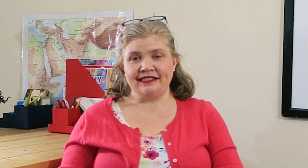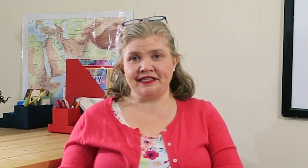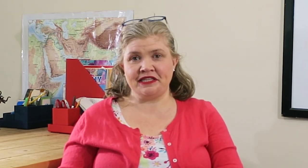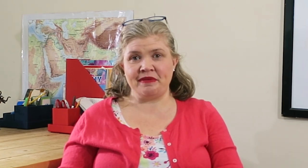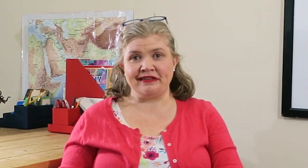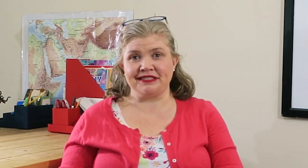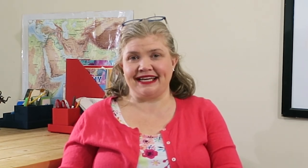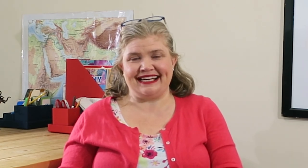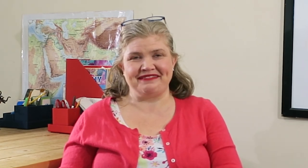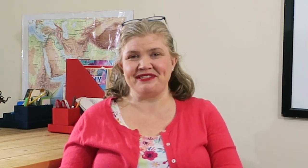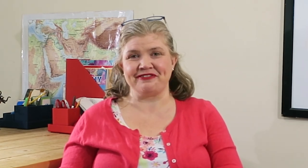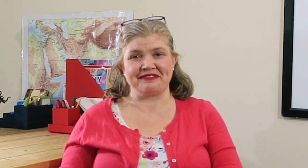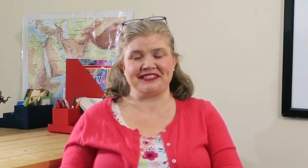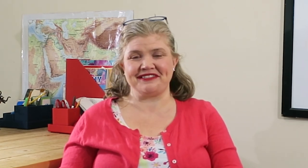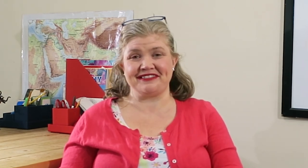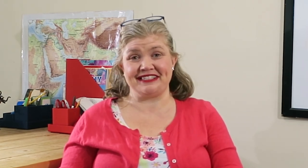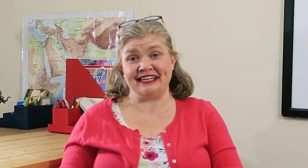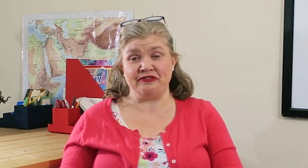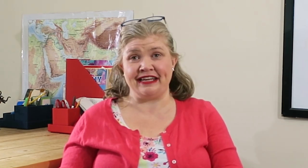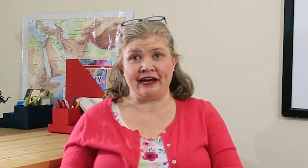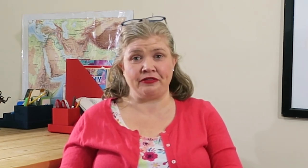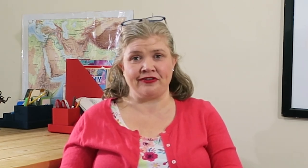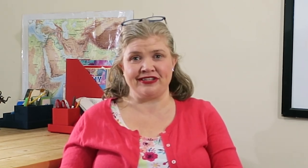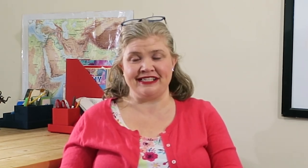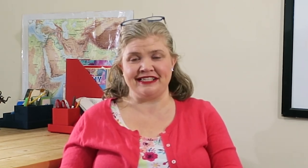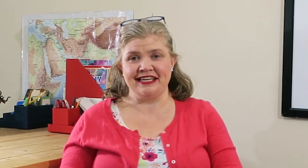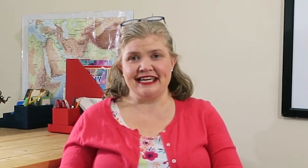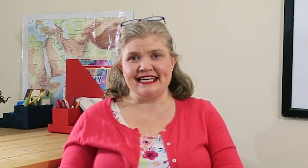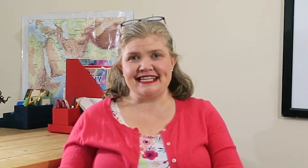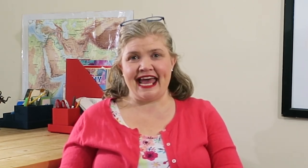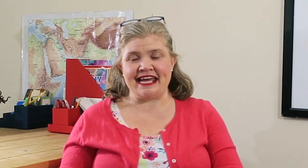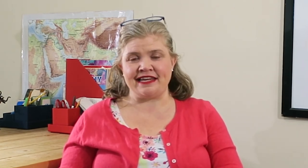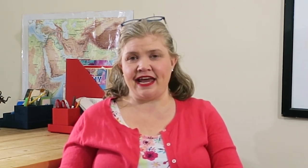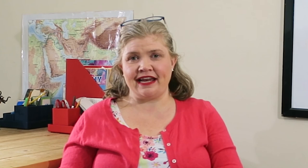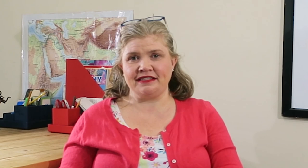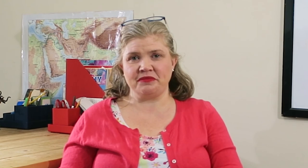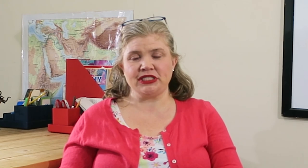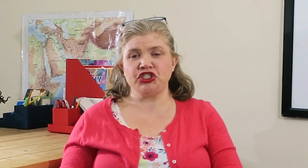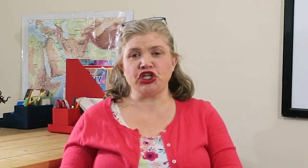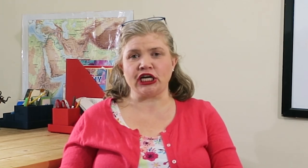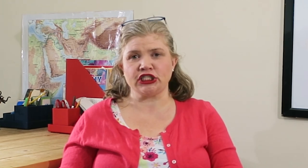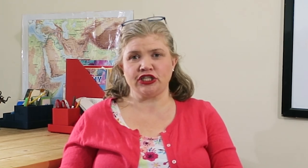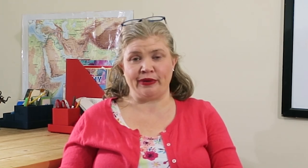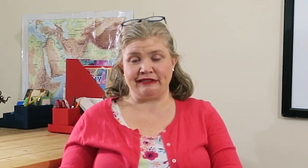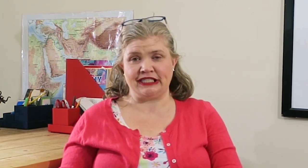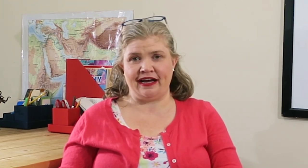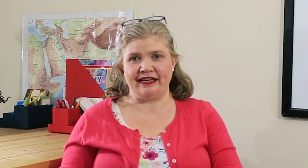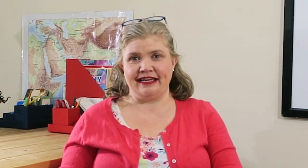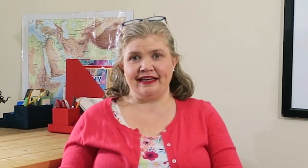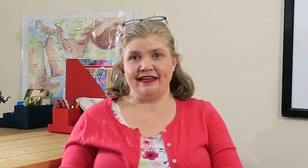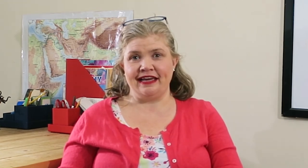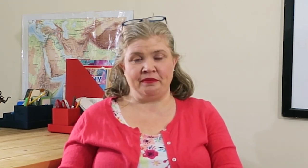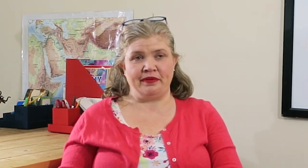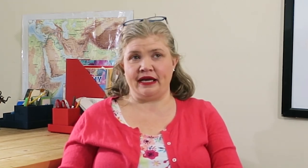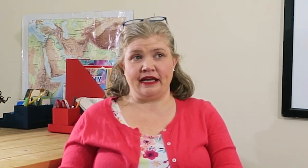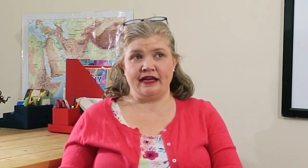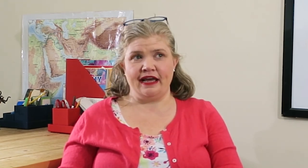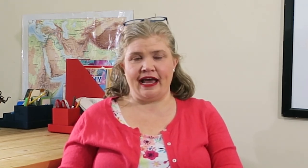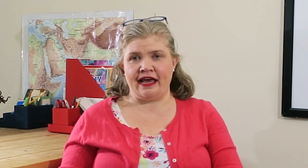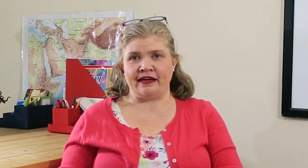sent them outside. they're now 13 and 10. And I just go outside and play. And